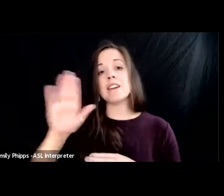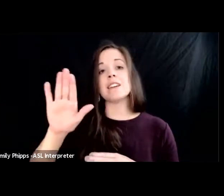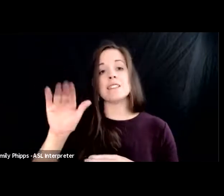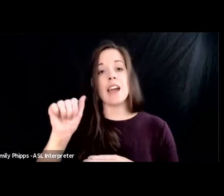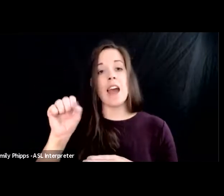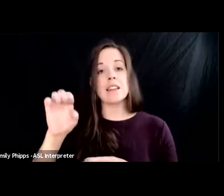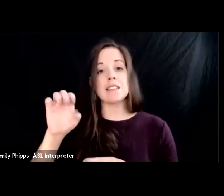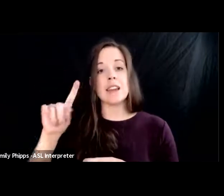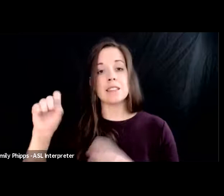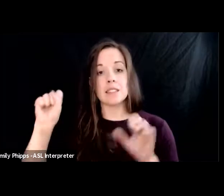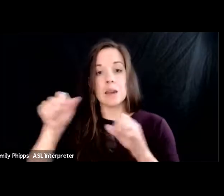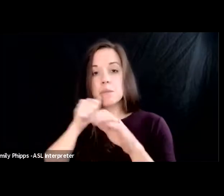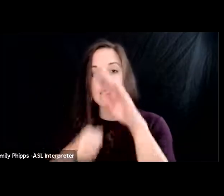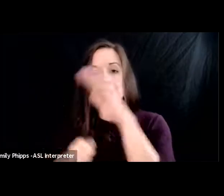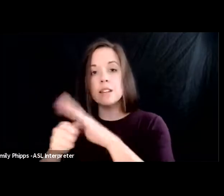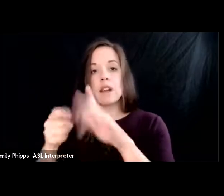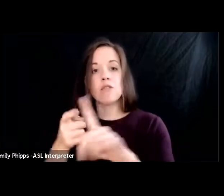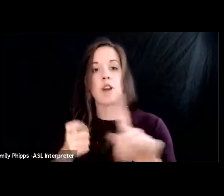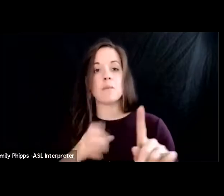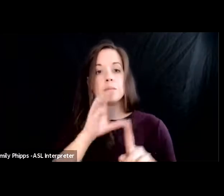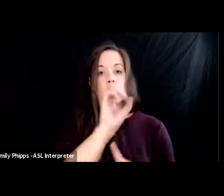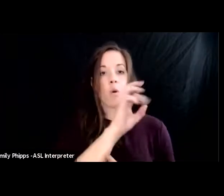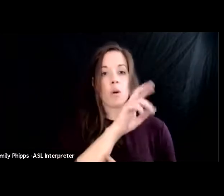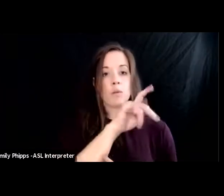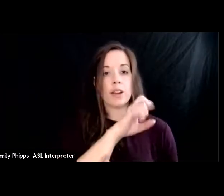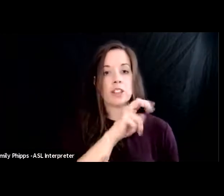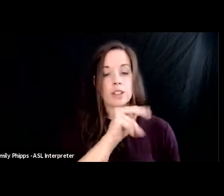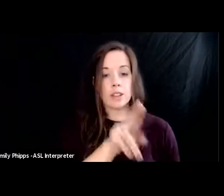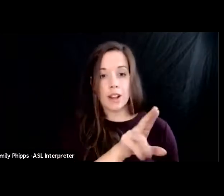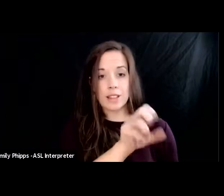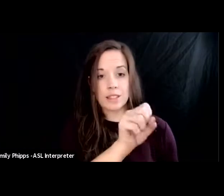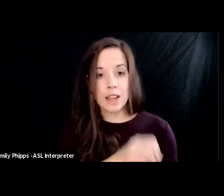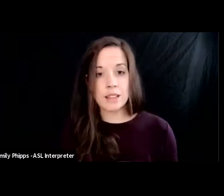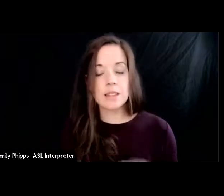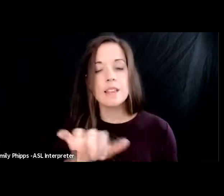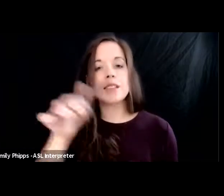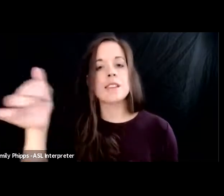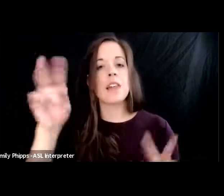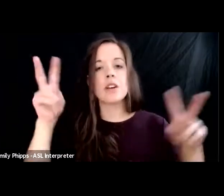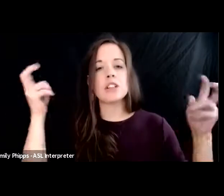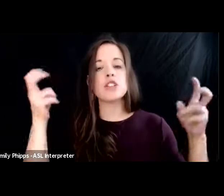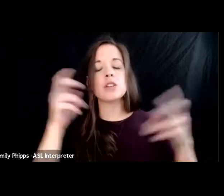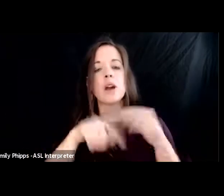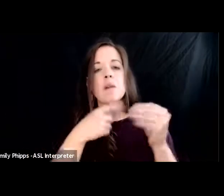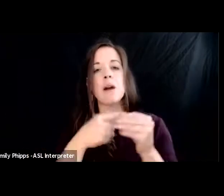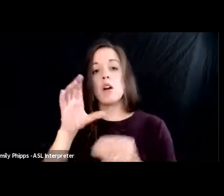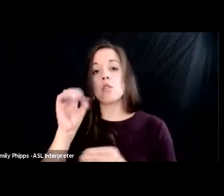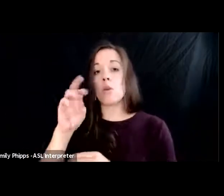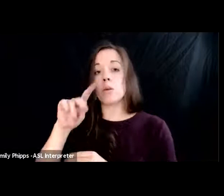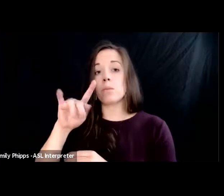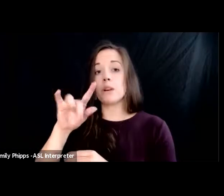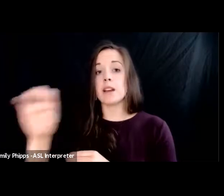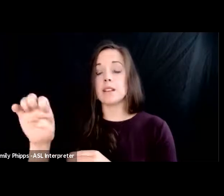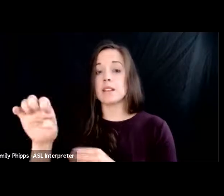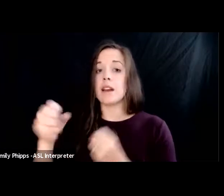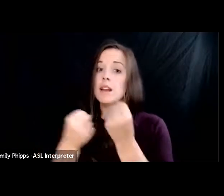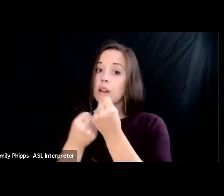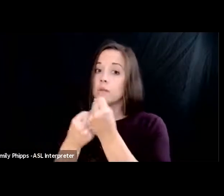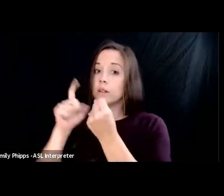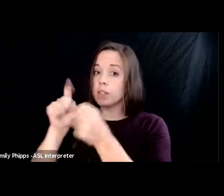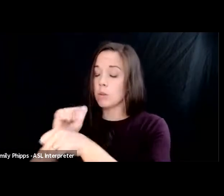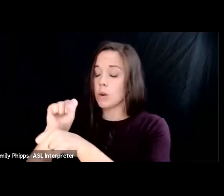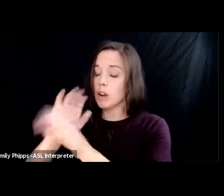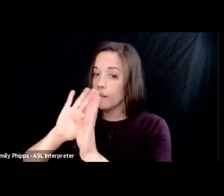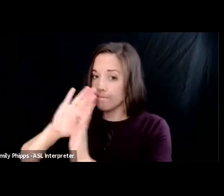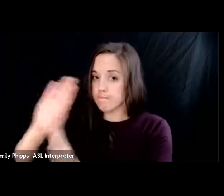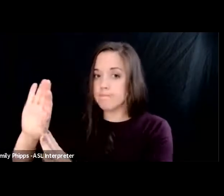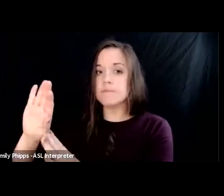essentially from the corporation in the united states that's another issue about corporate accountability that we really need to work on but what's important to